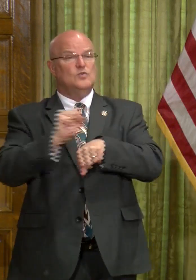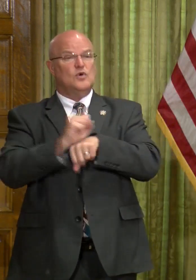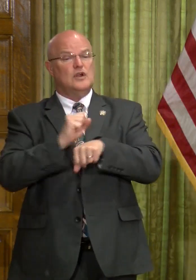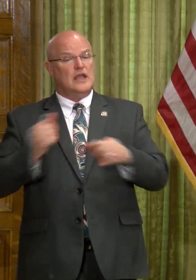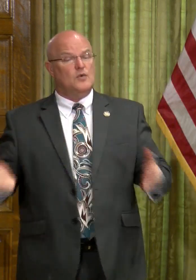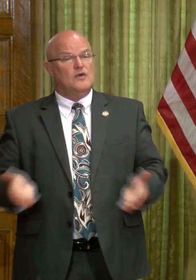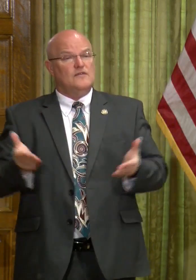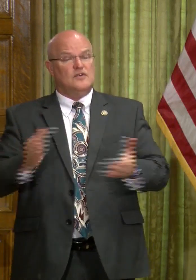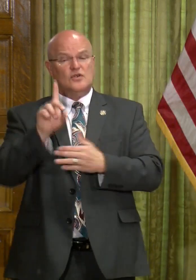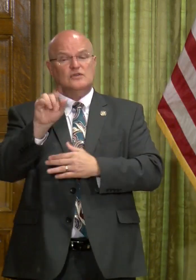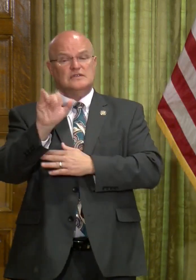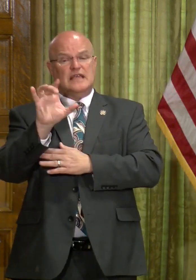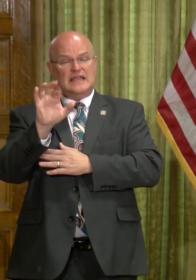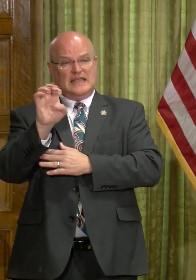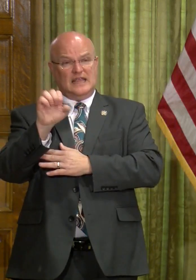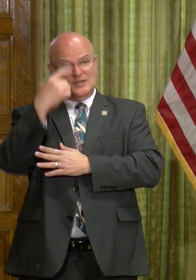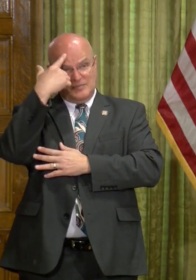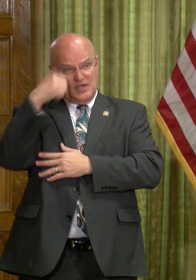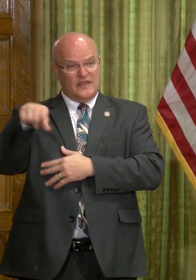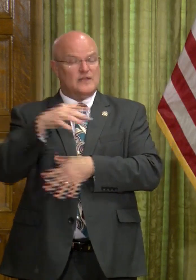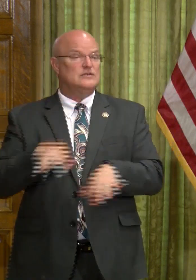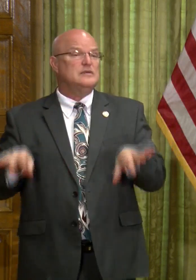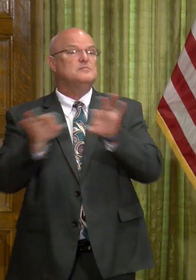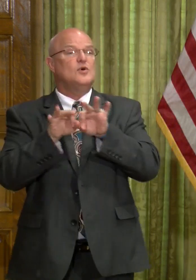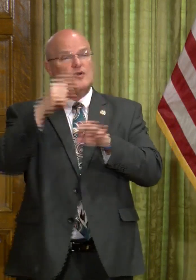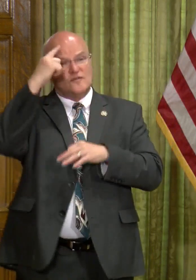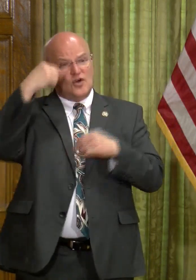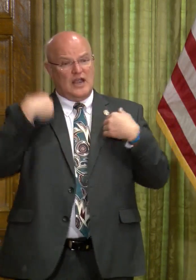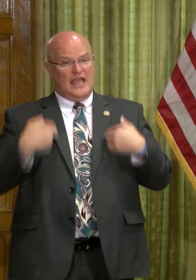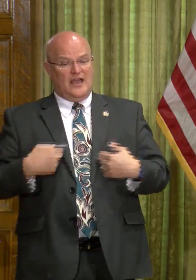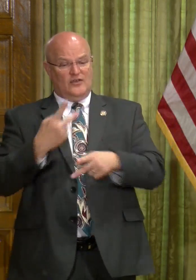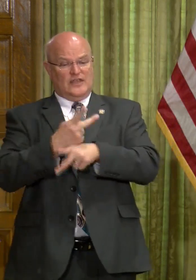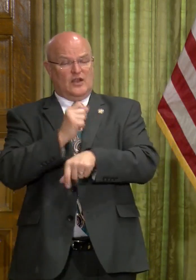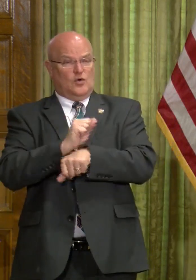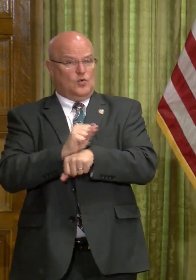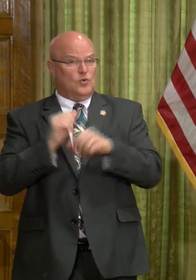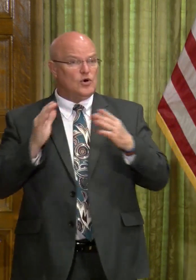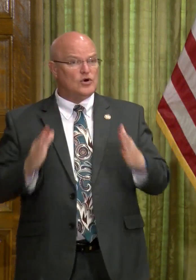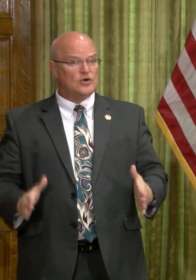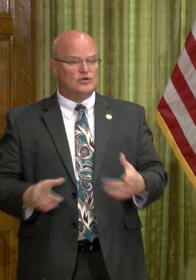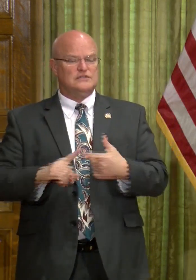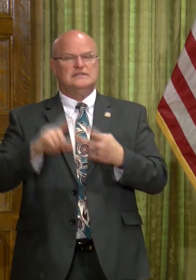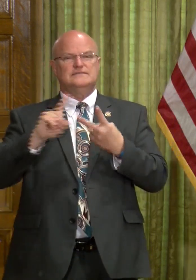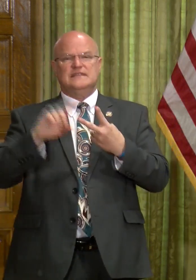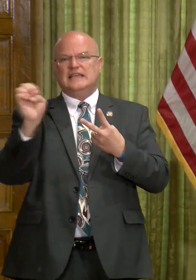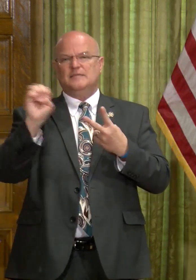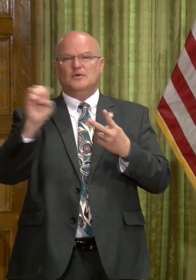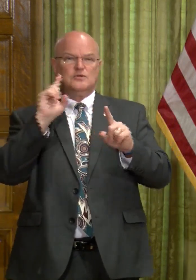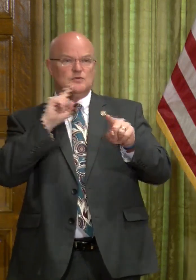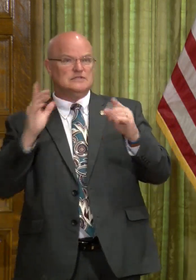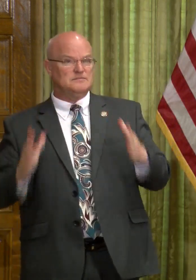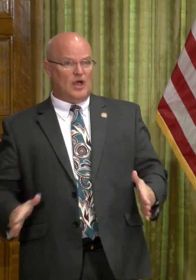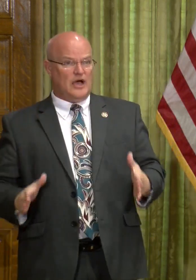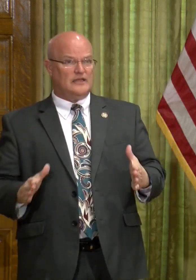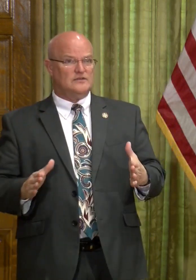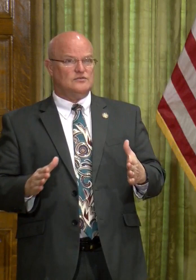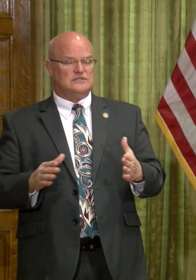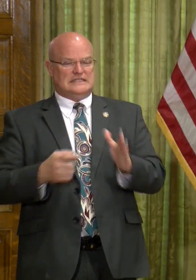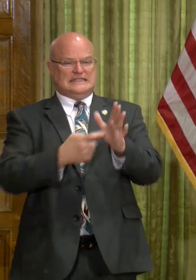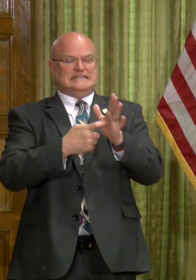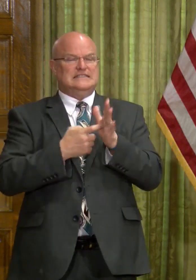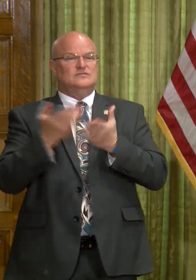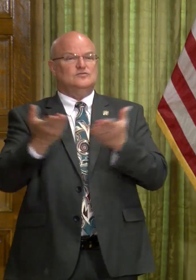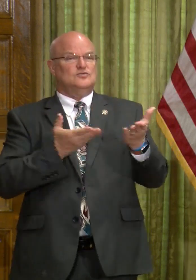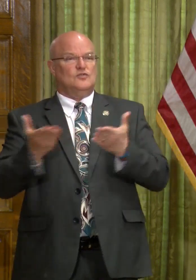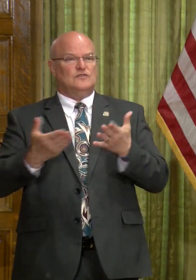we've encouraged them because they're so important for our health care workers, our emergency responders, and essential services,